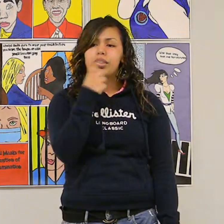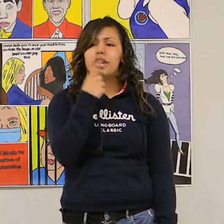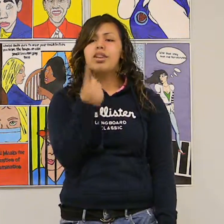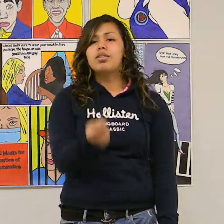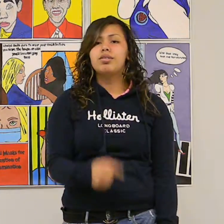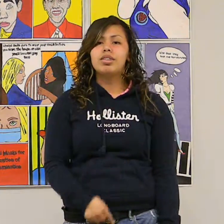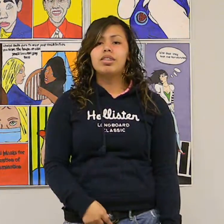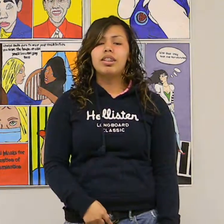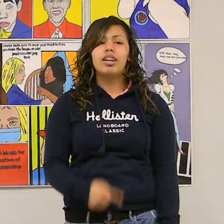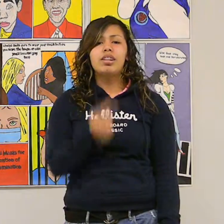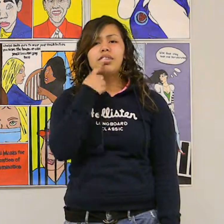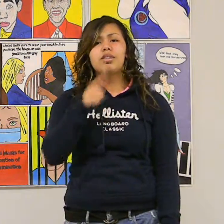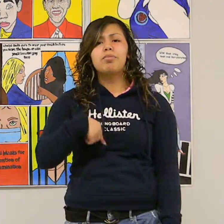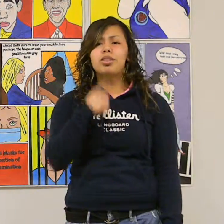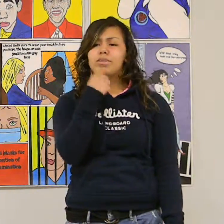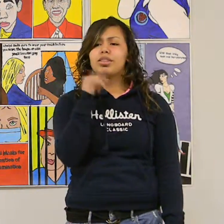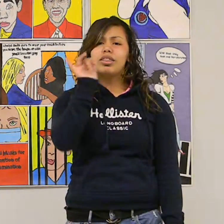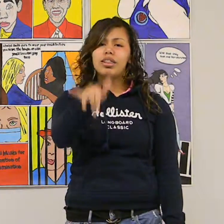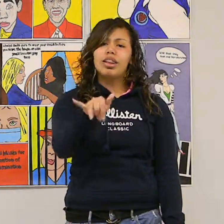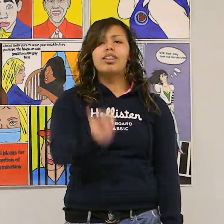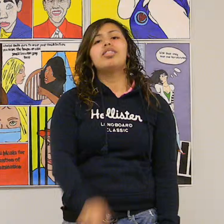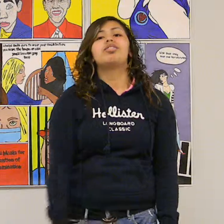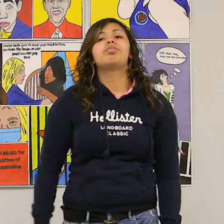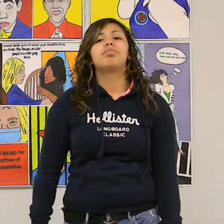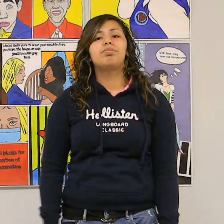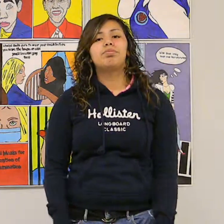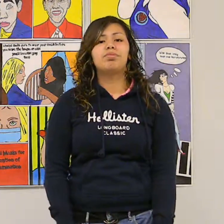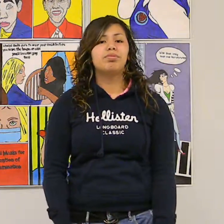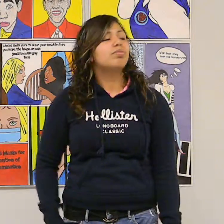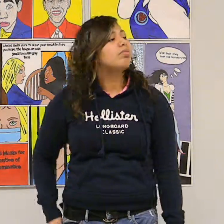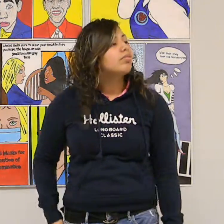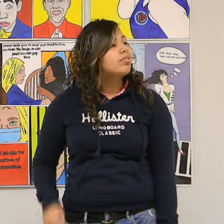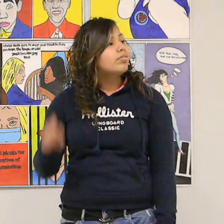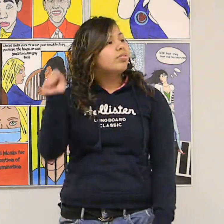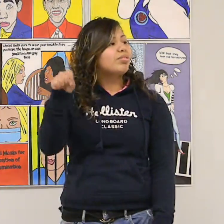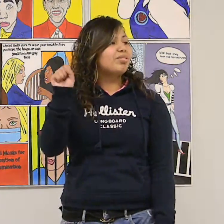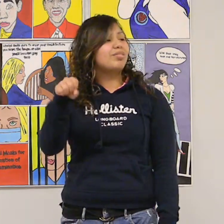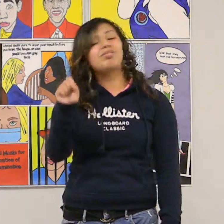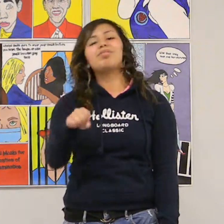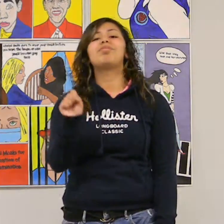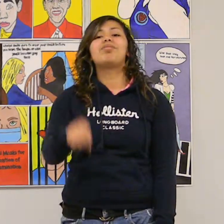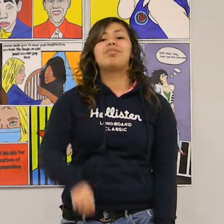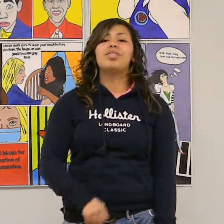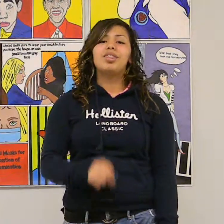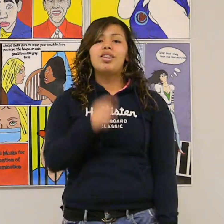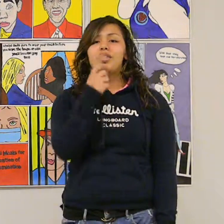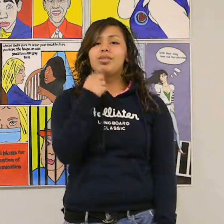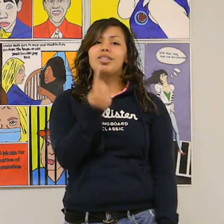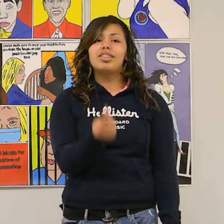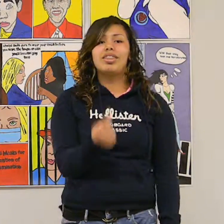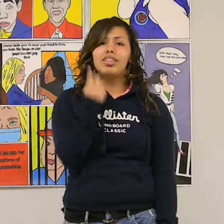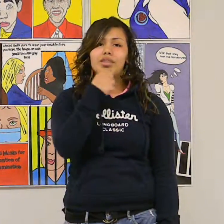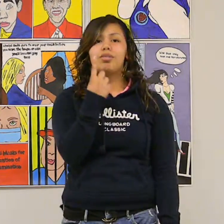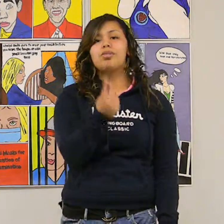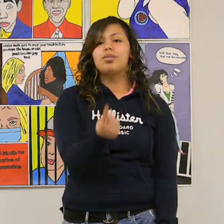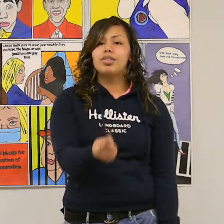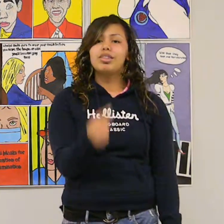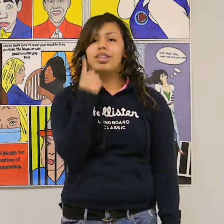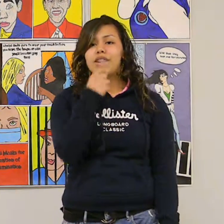Who said, who said? Won't you tell me who said that? Yeah, who said? Who said,